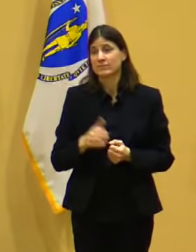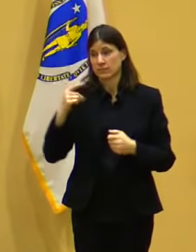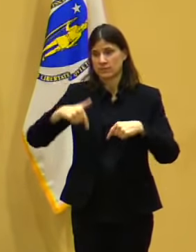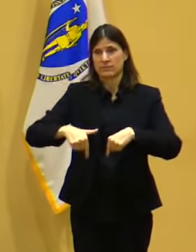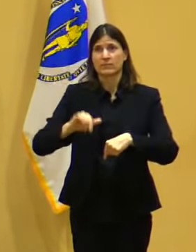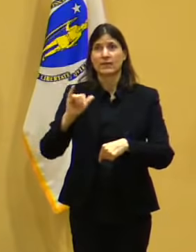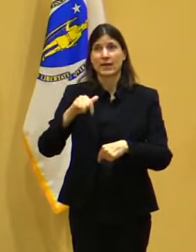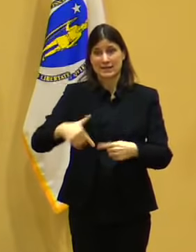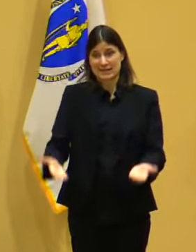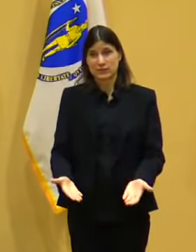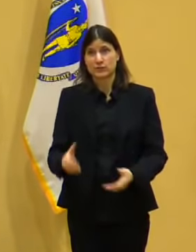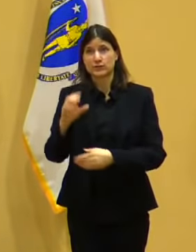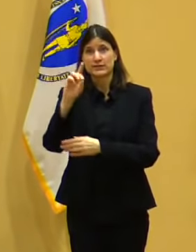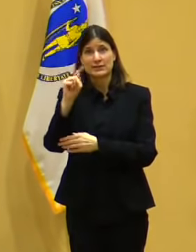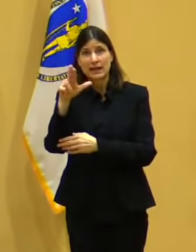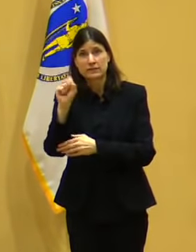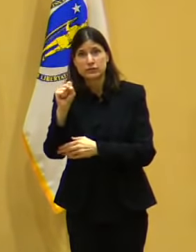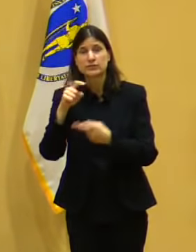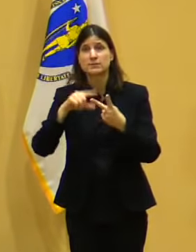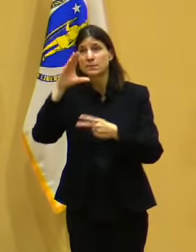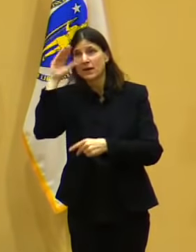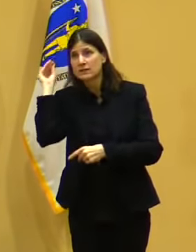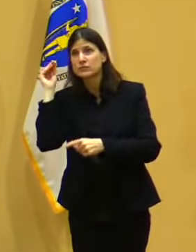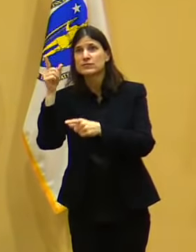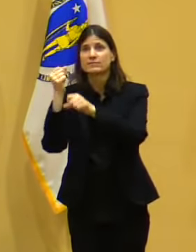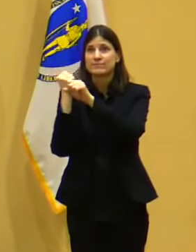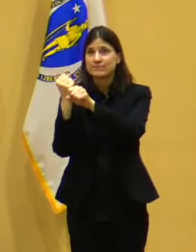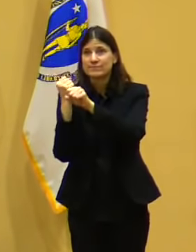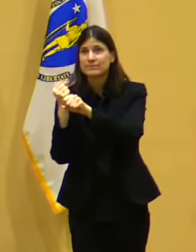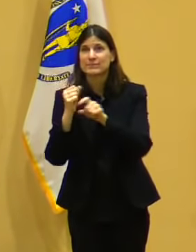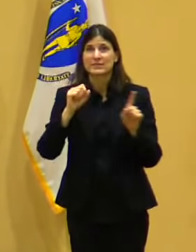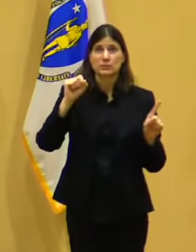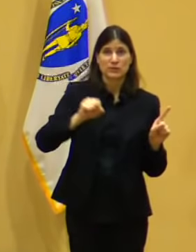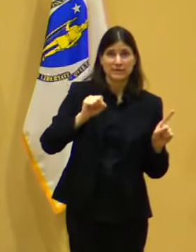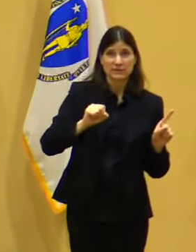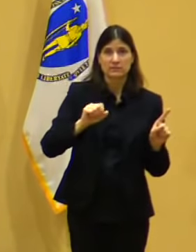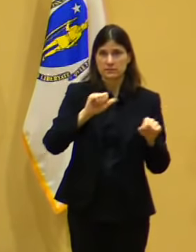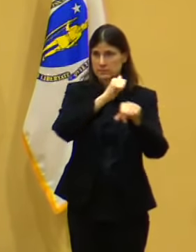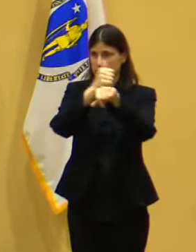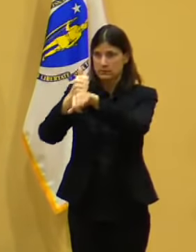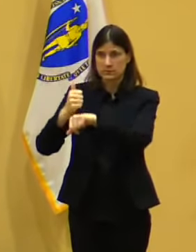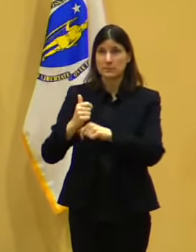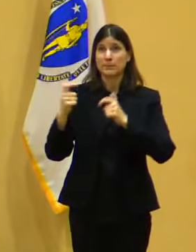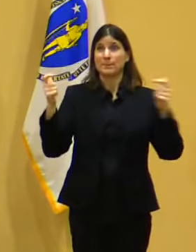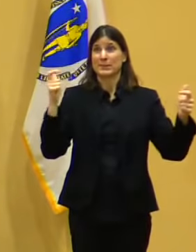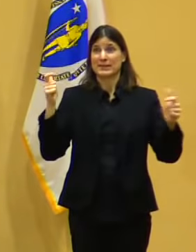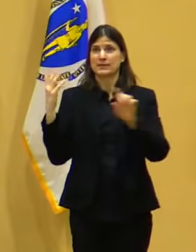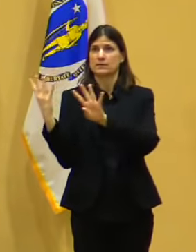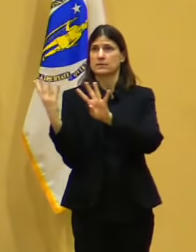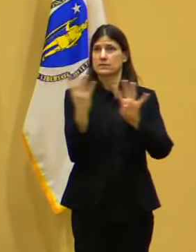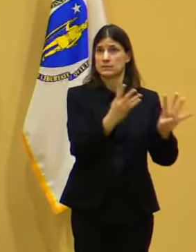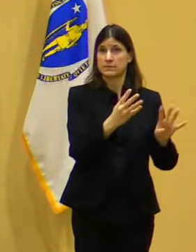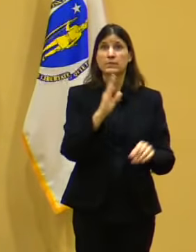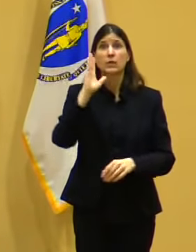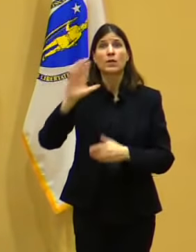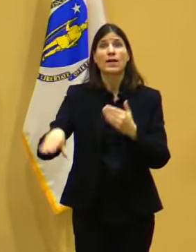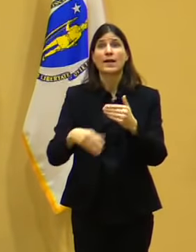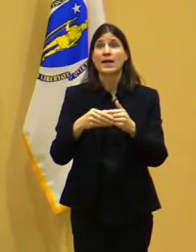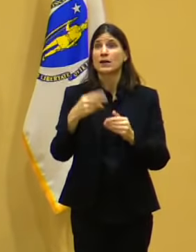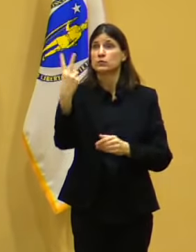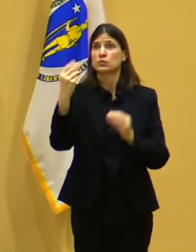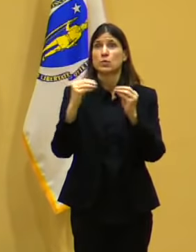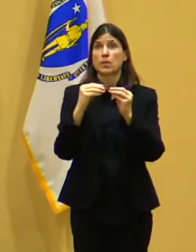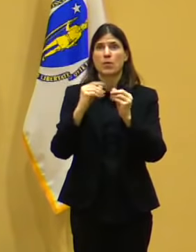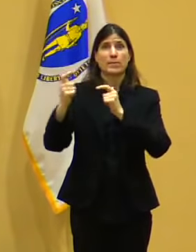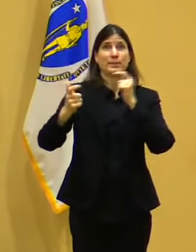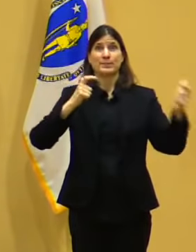pleased to announce that there will be two more mass vaccination sites opening up later this month. One is in Natick at the Natick Mall, and